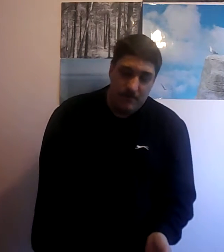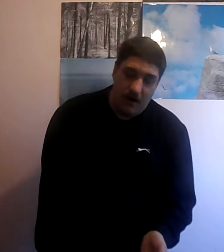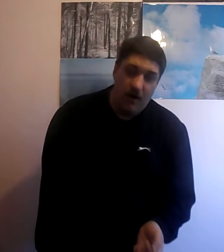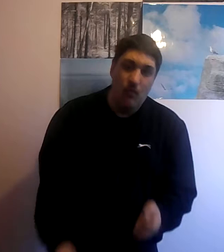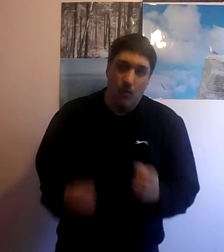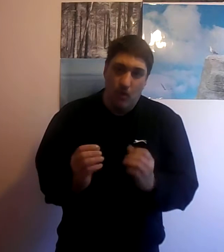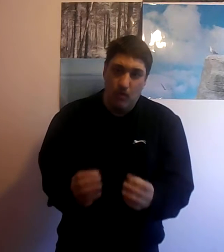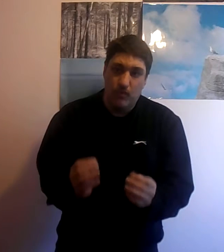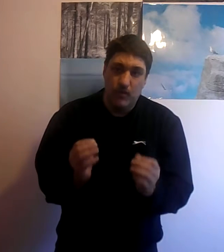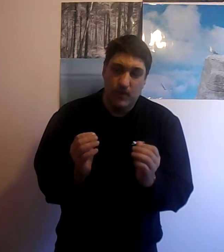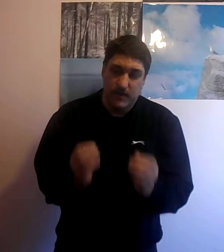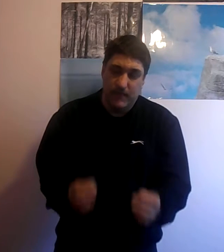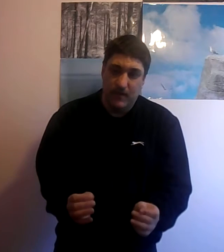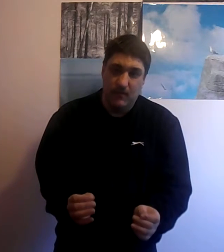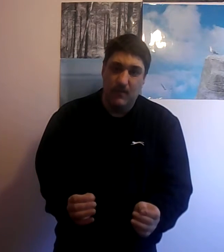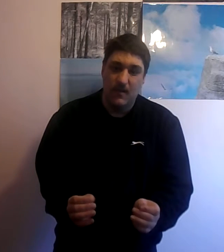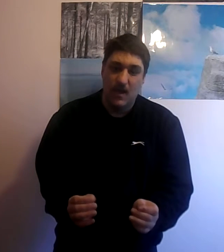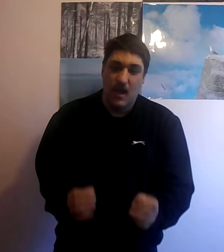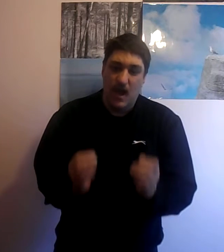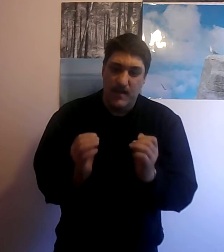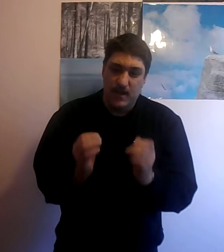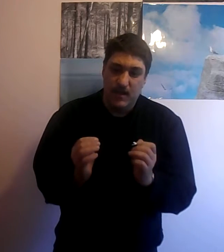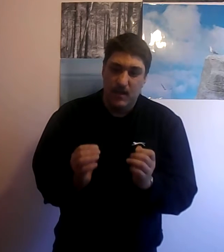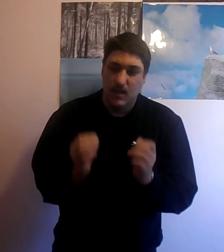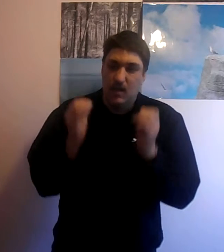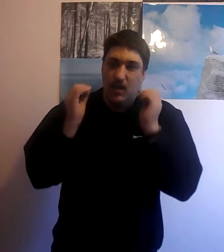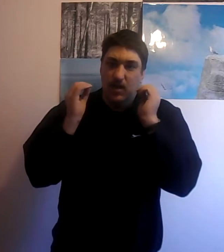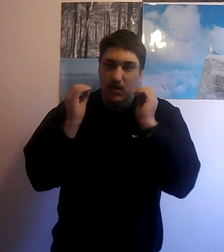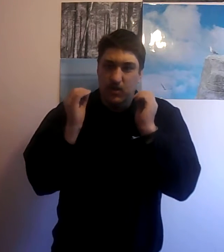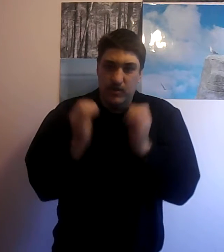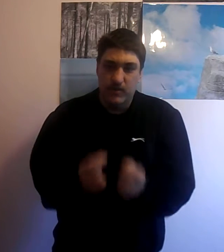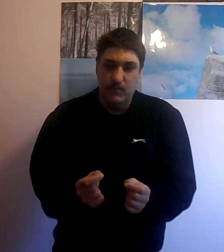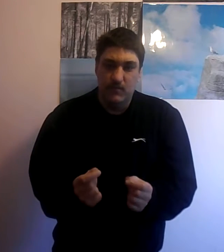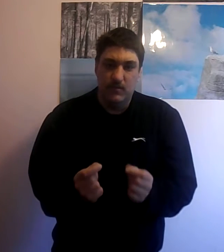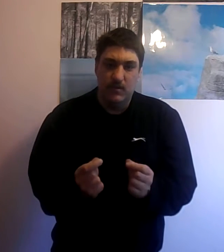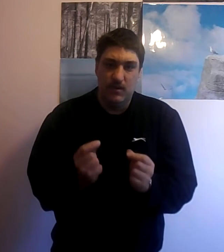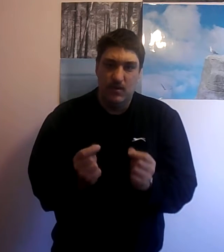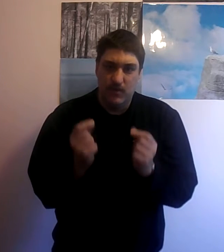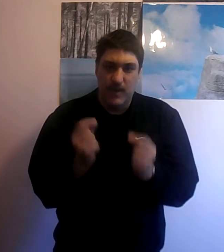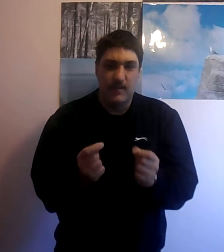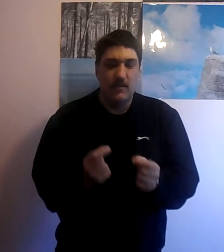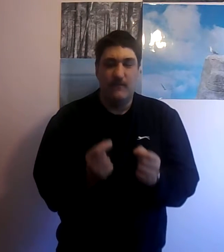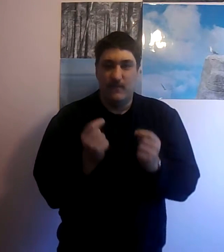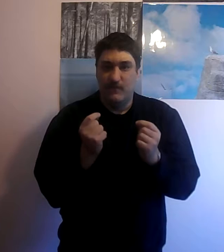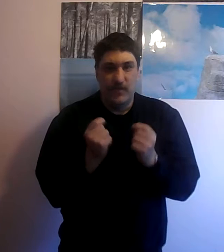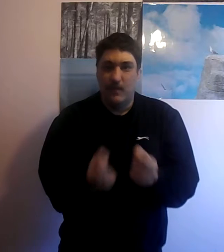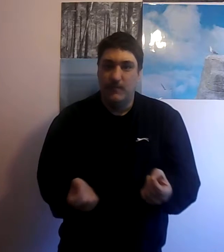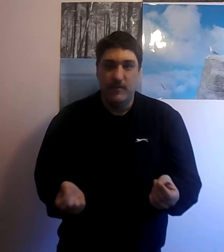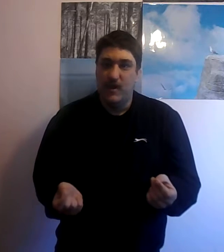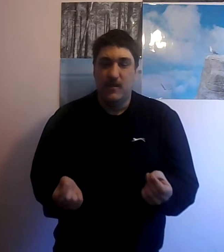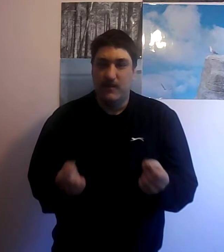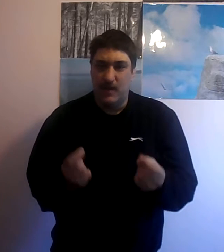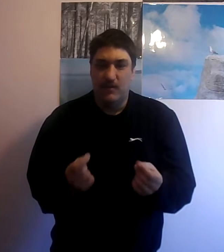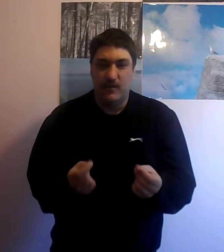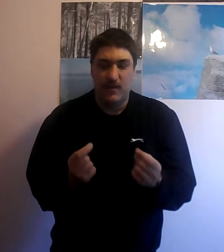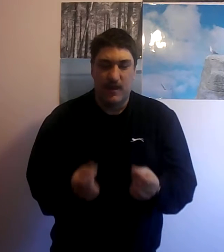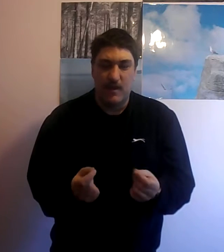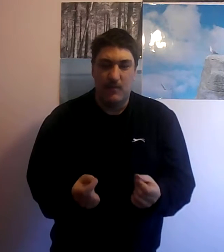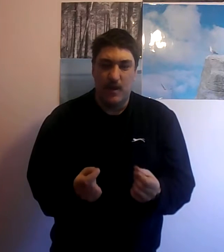are walkthrough difficult as in you they said for some reason they looked at this game and went